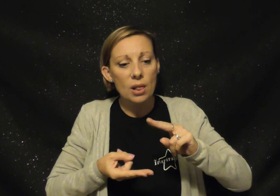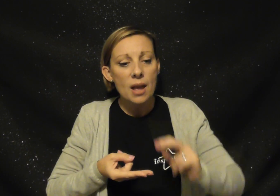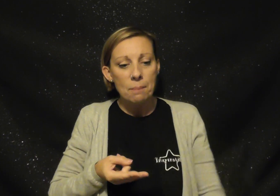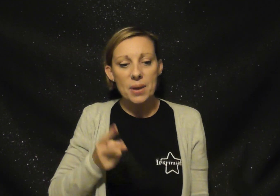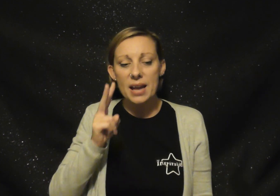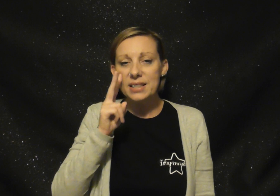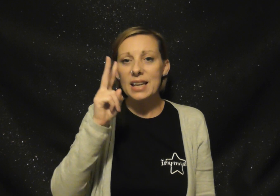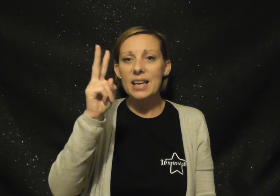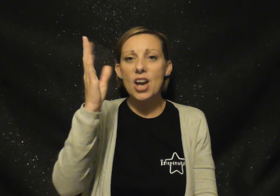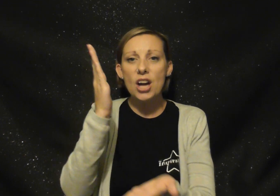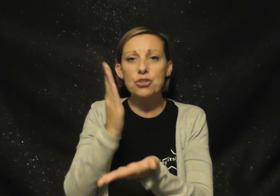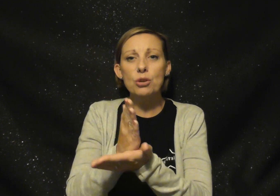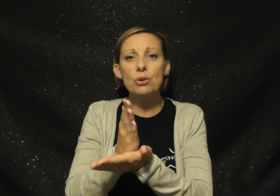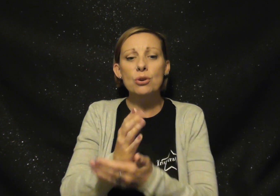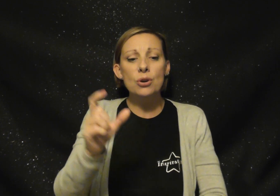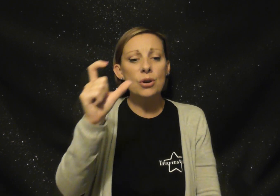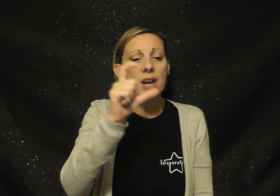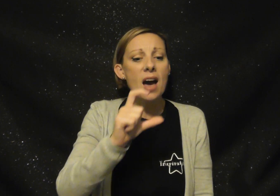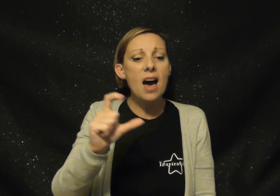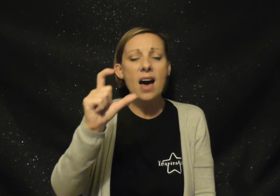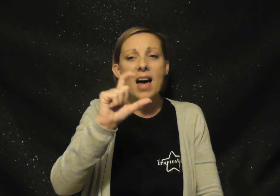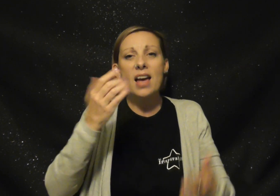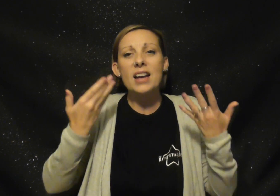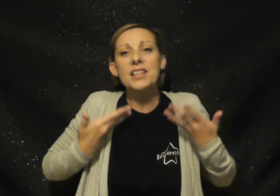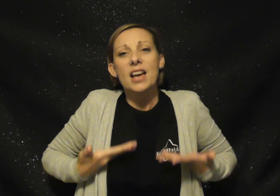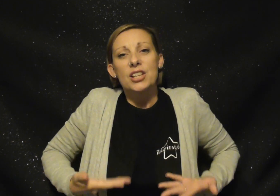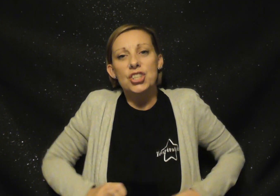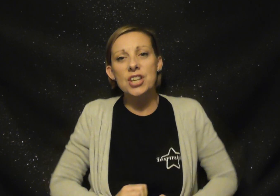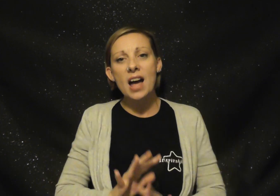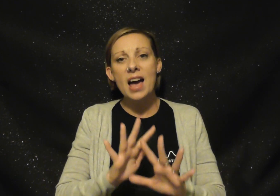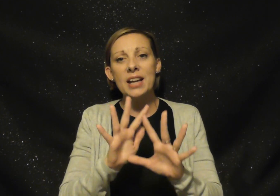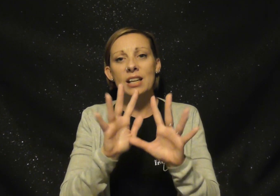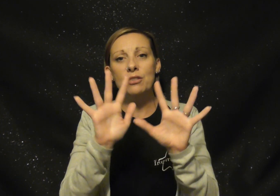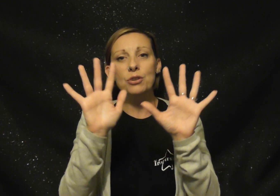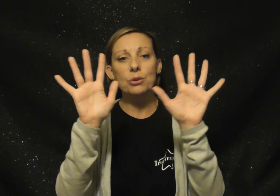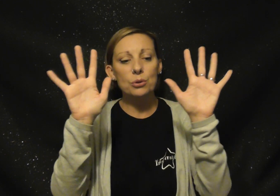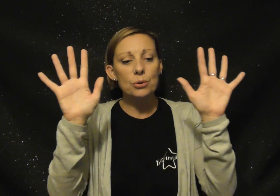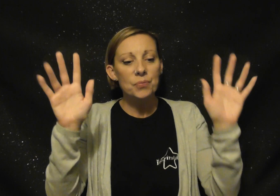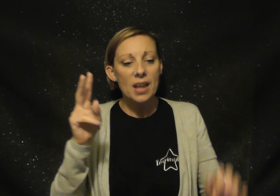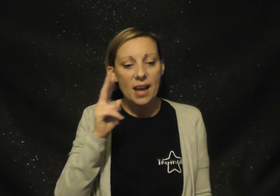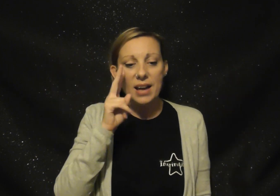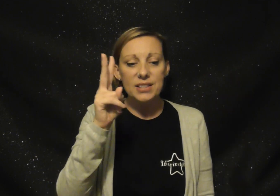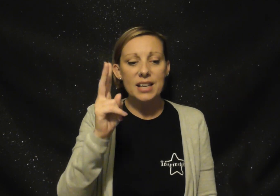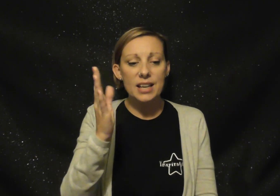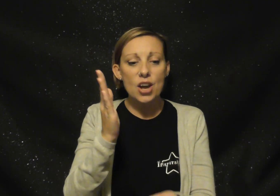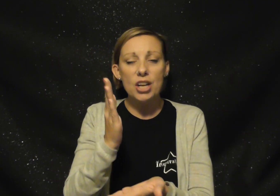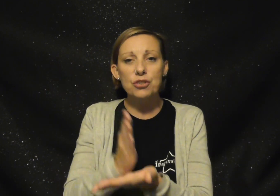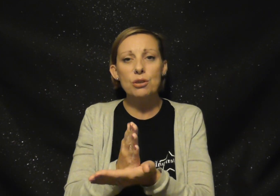But I see your true colors shining through I see your true